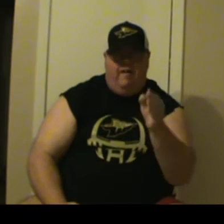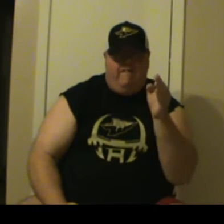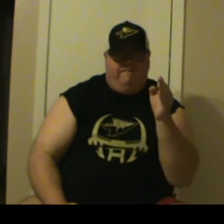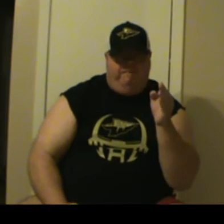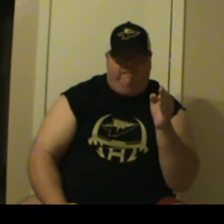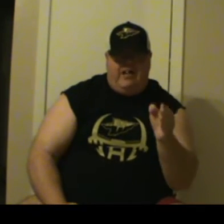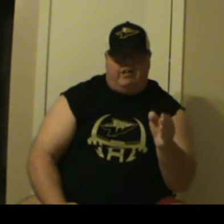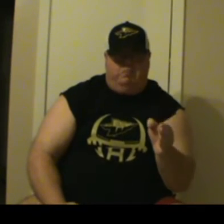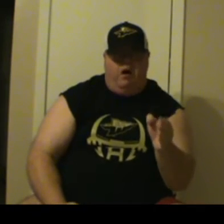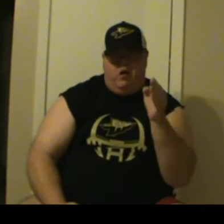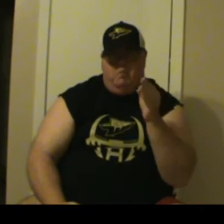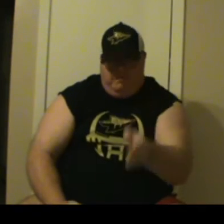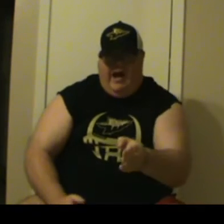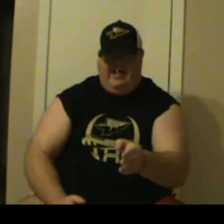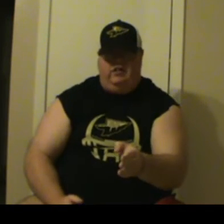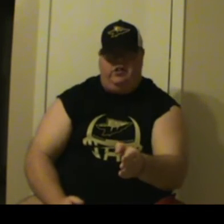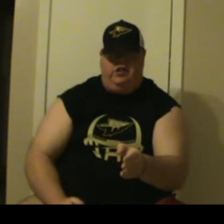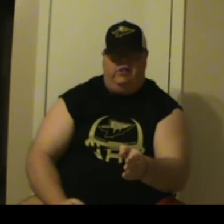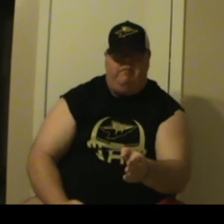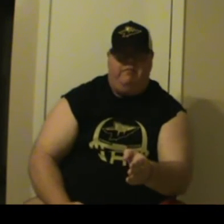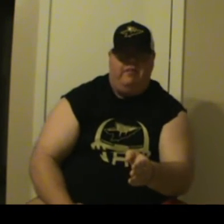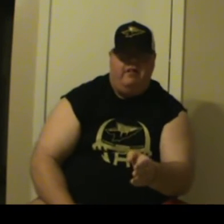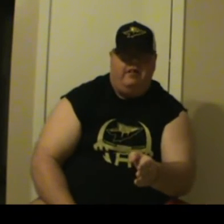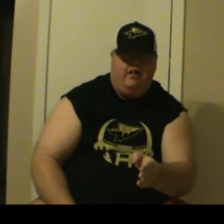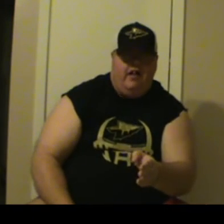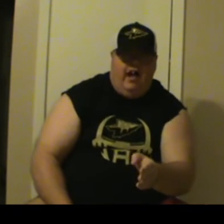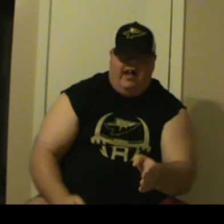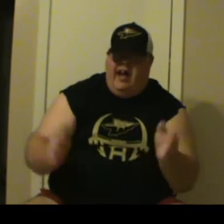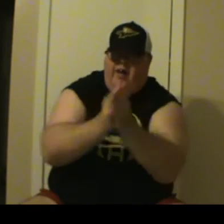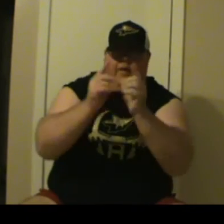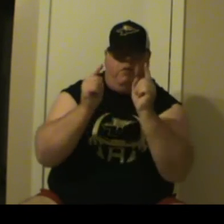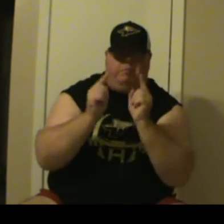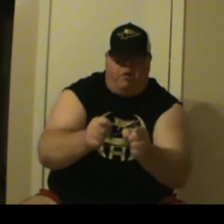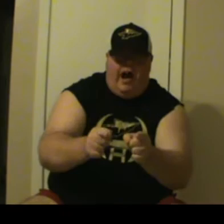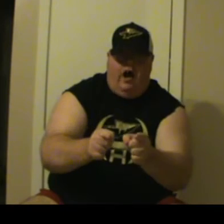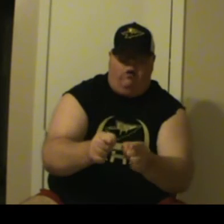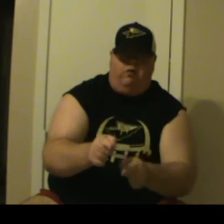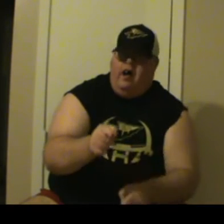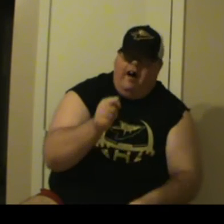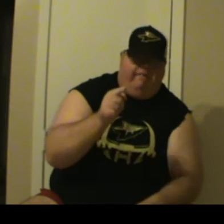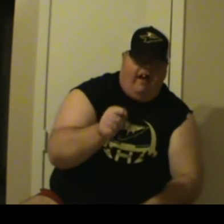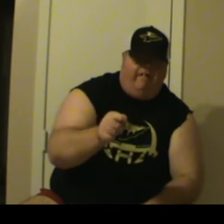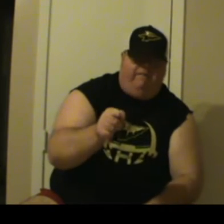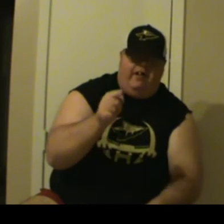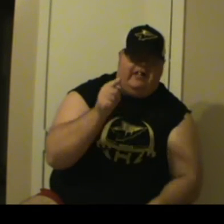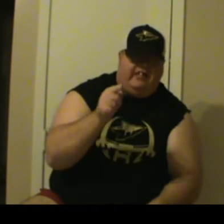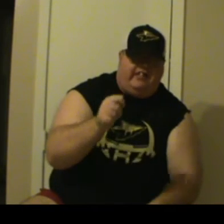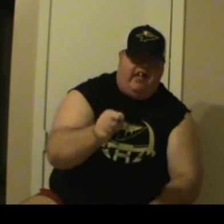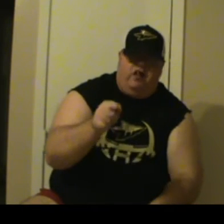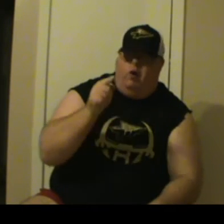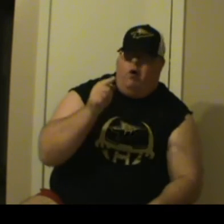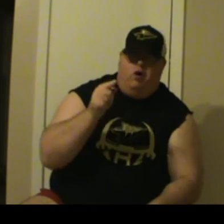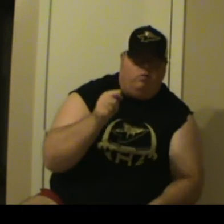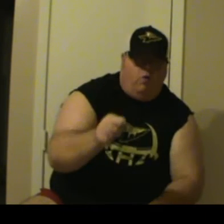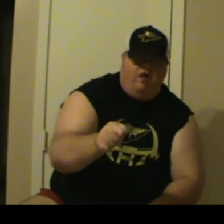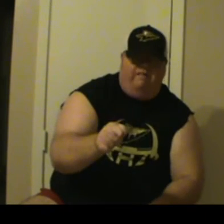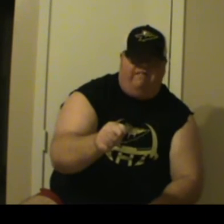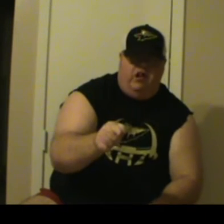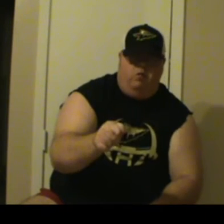Facebook page! And I am very proud of every single one of you